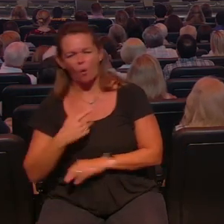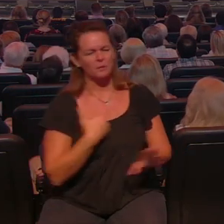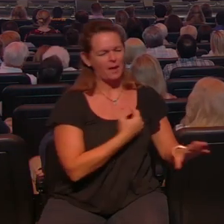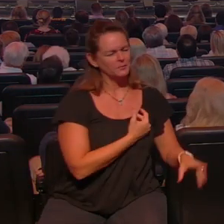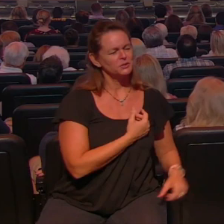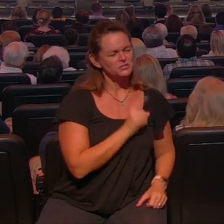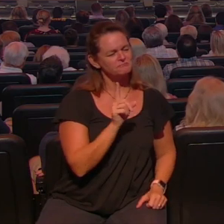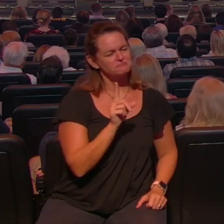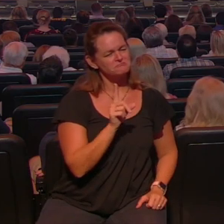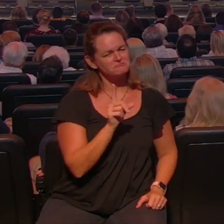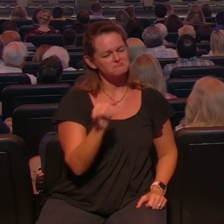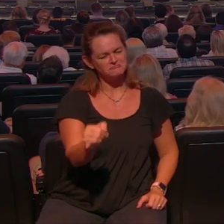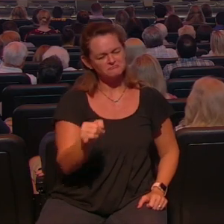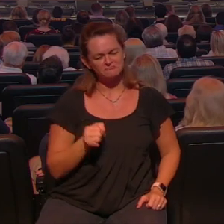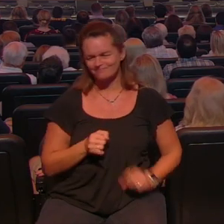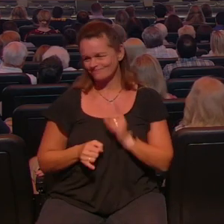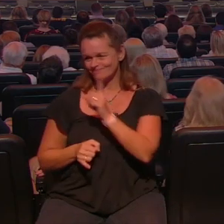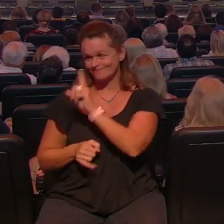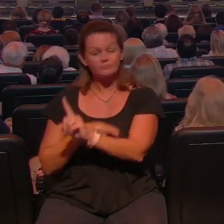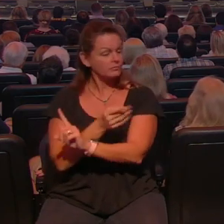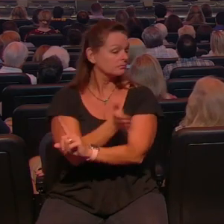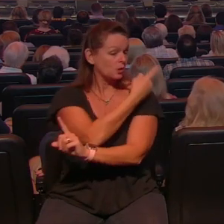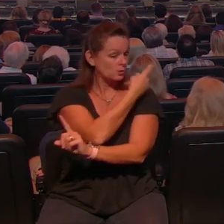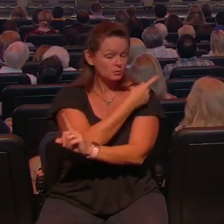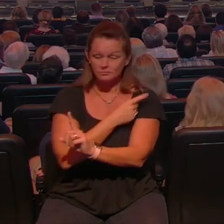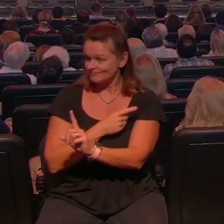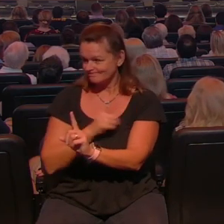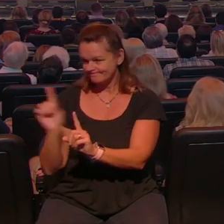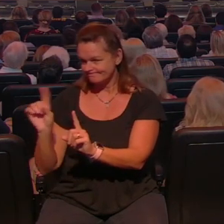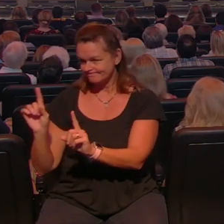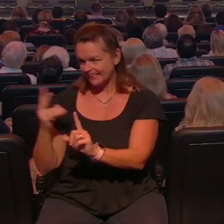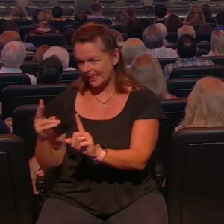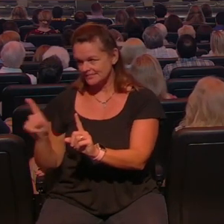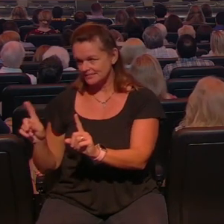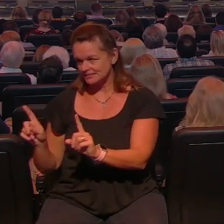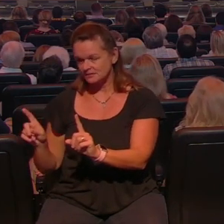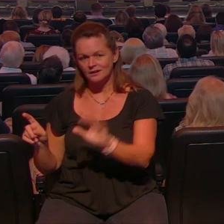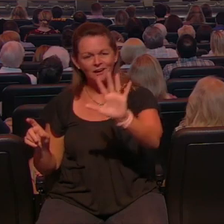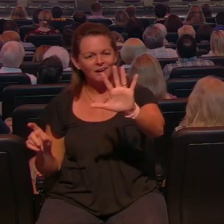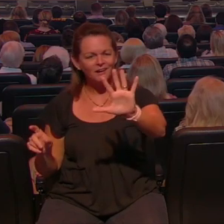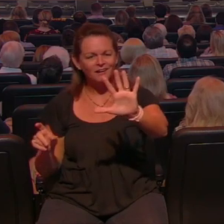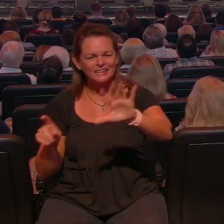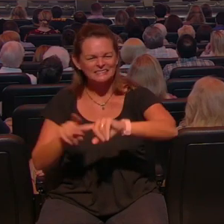this is just for our members I said see when I preach on giving I know I'm actually helping the people